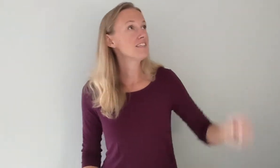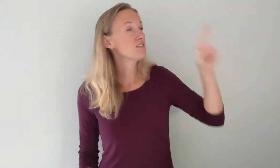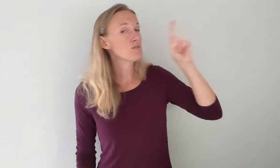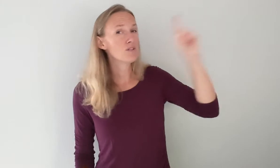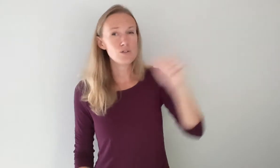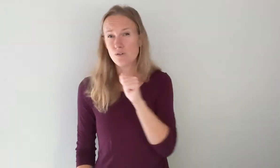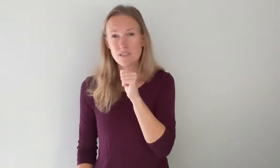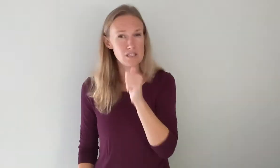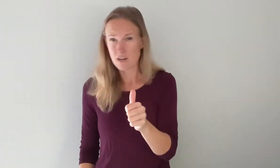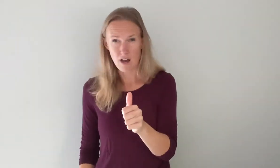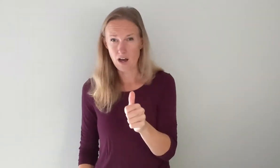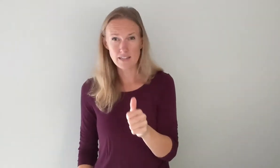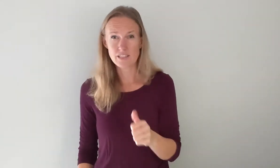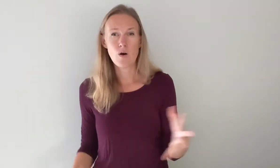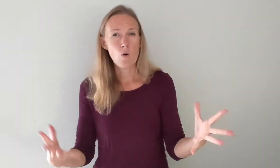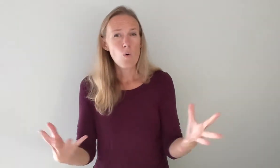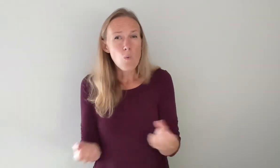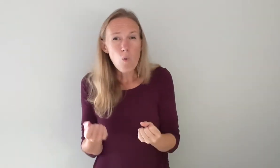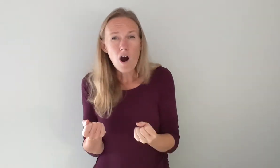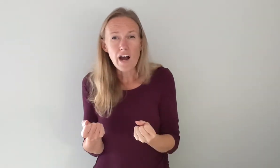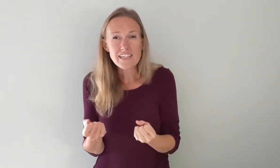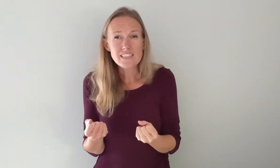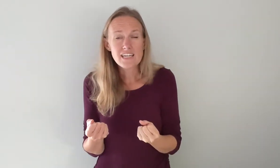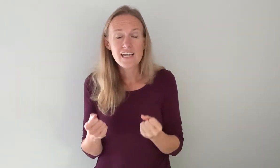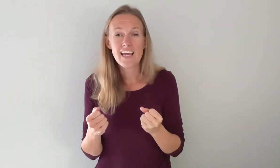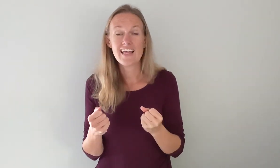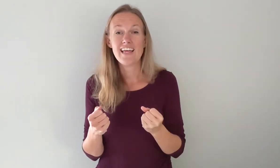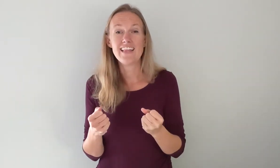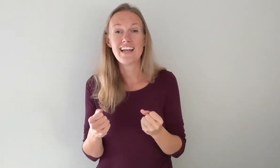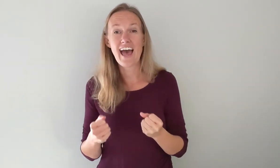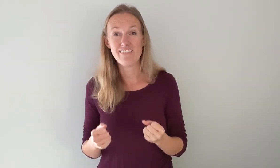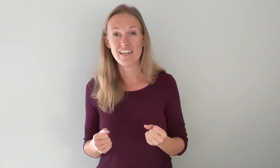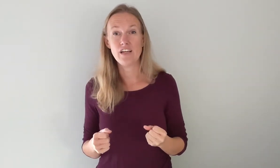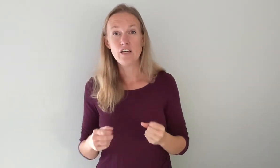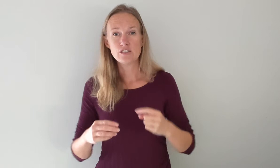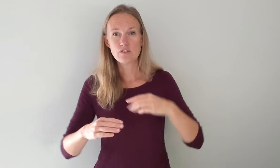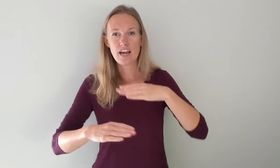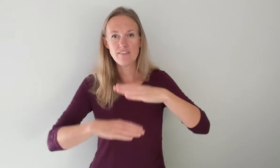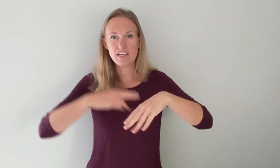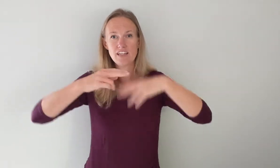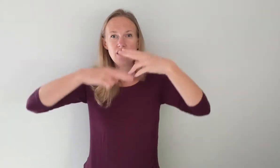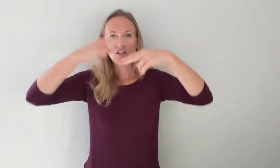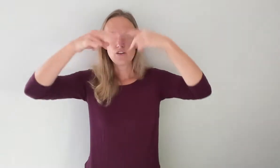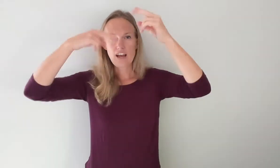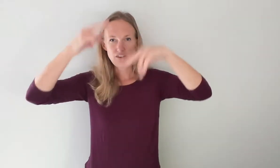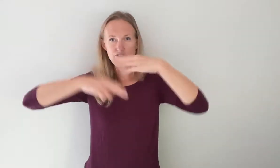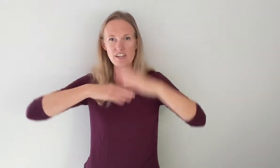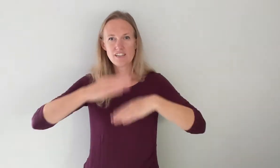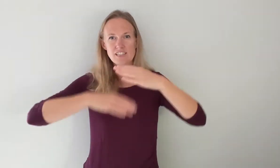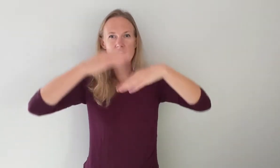so you not want and then heaven so for heaven you have your fingers kind